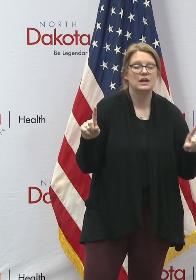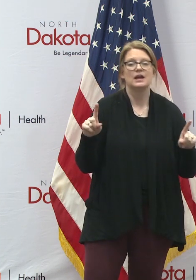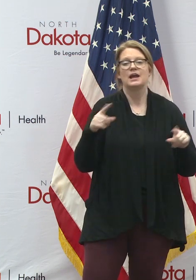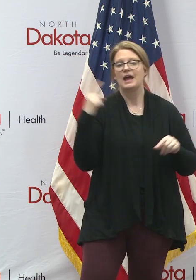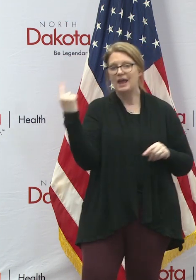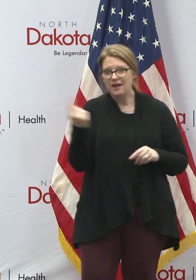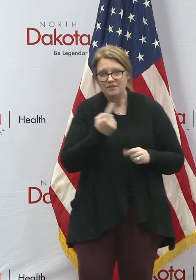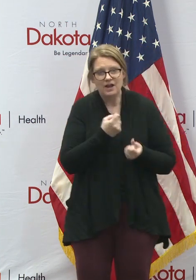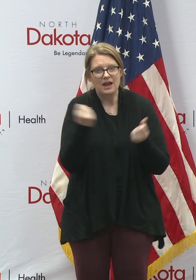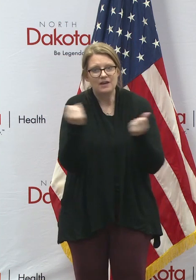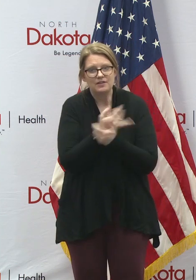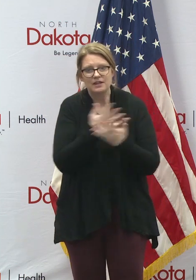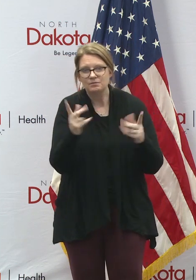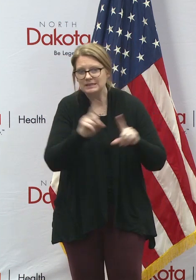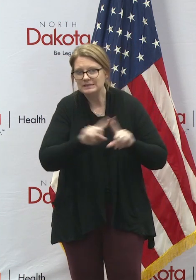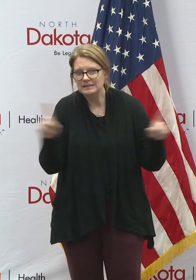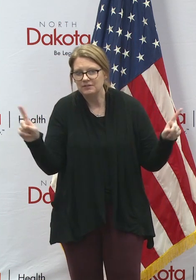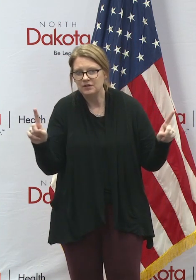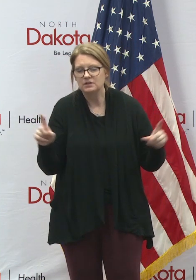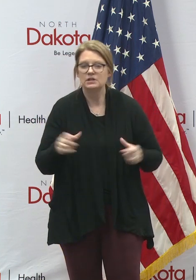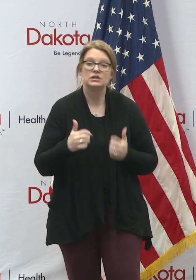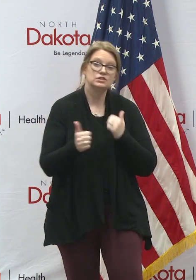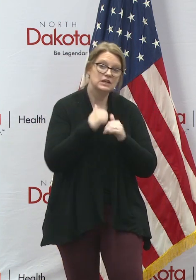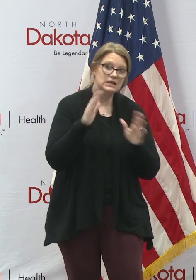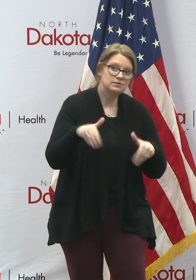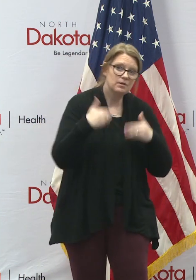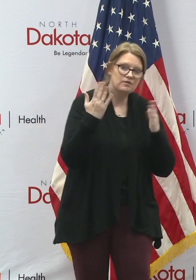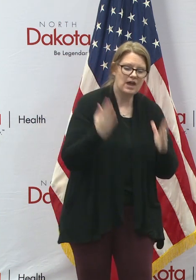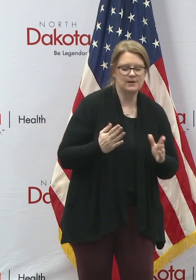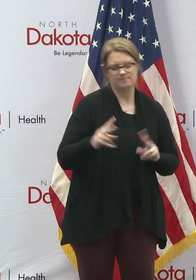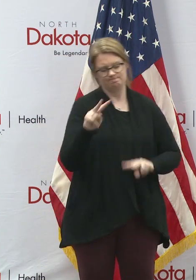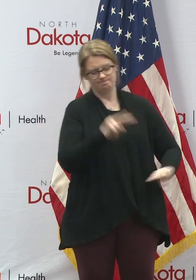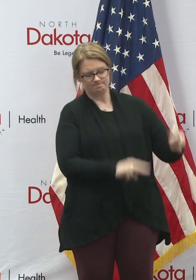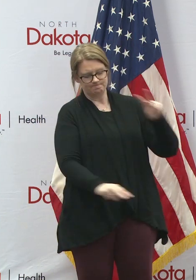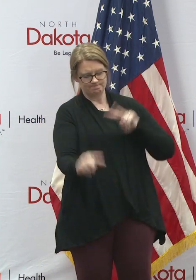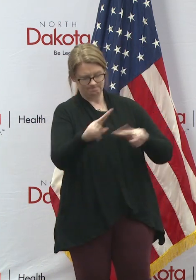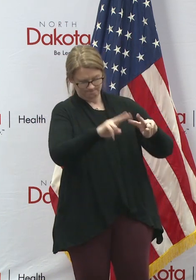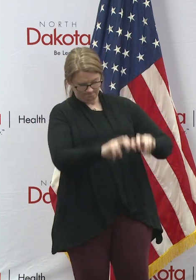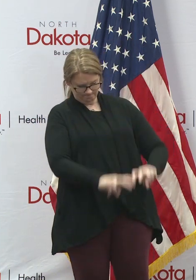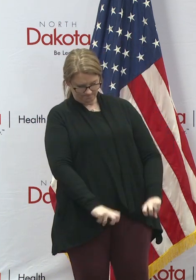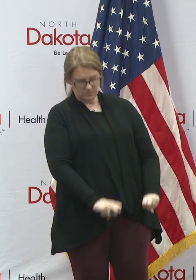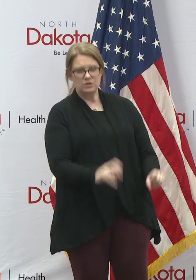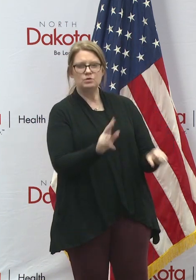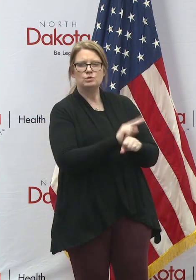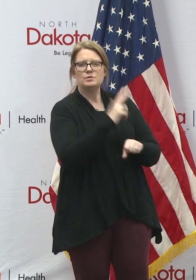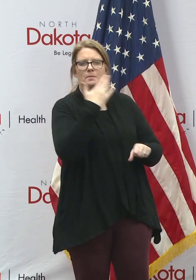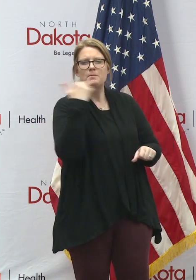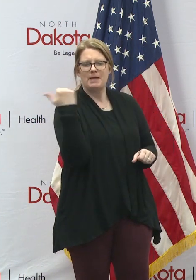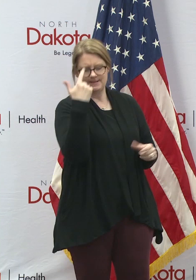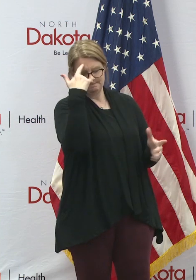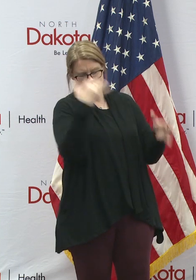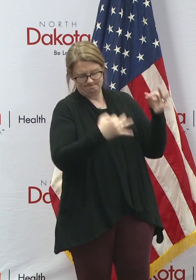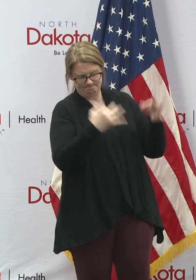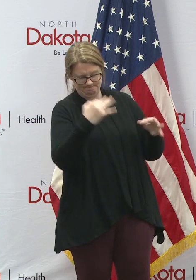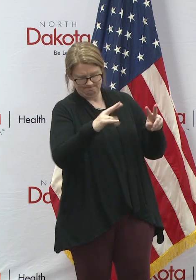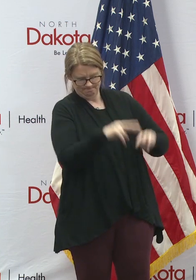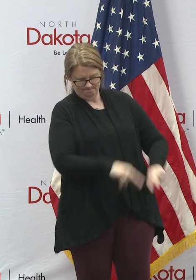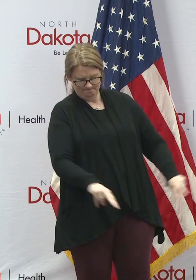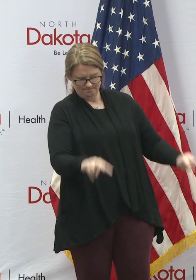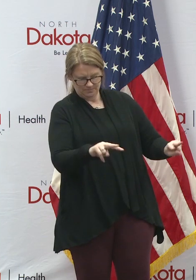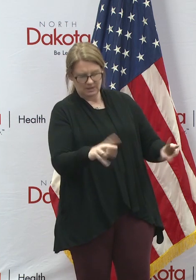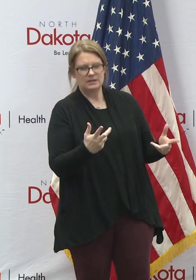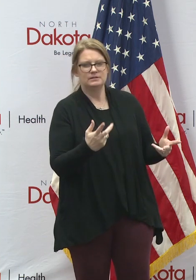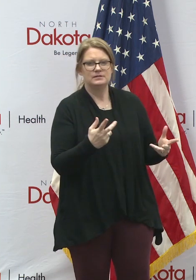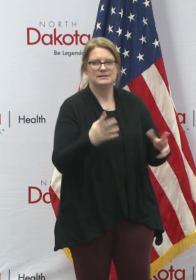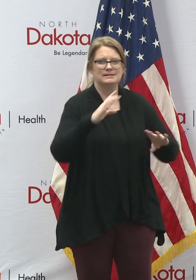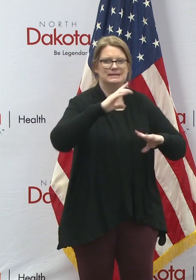We encourage each provider to use their best judgment in prioritizing lifeline workers to meet their community's individual